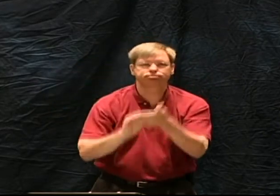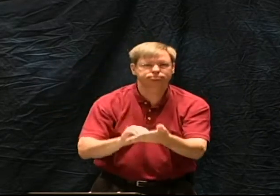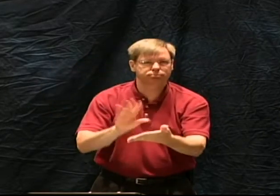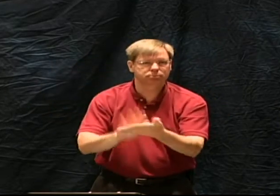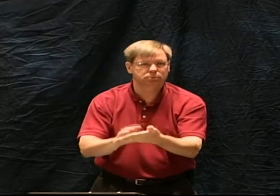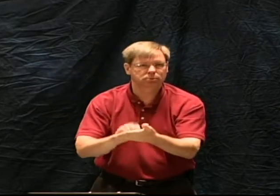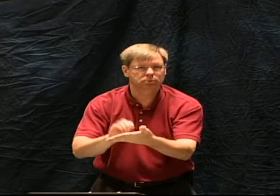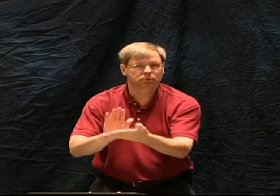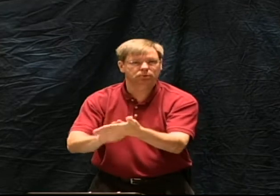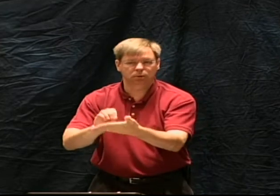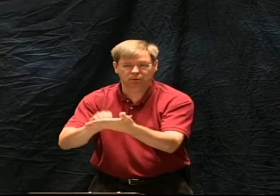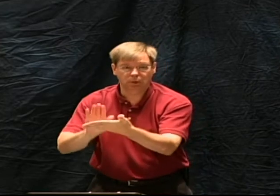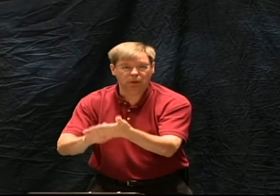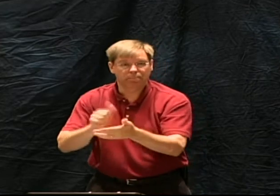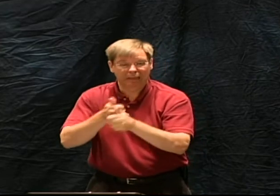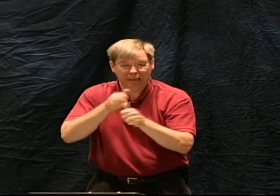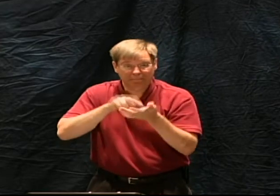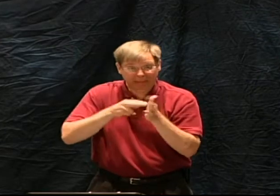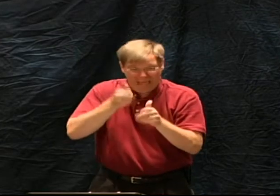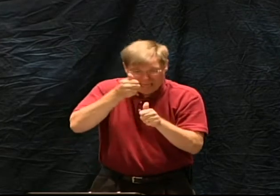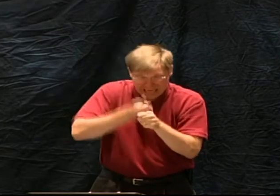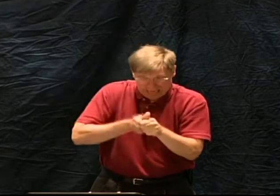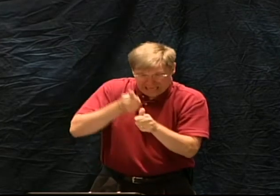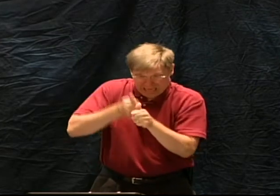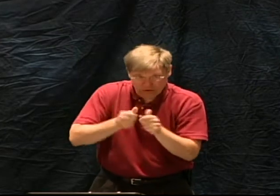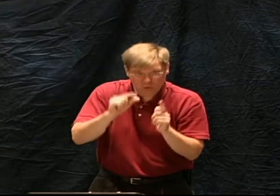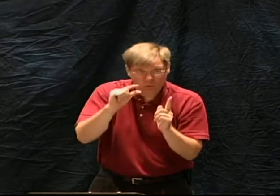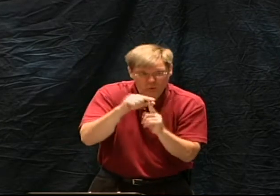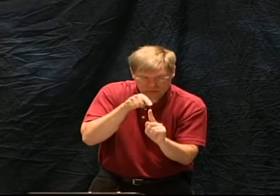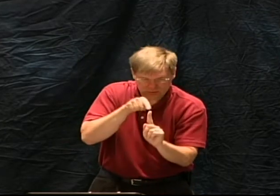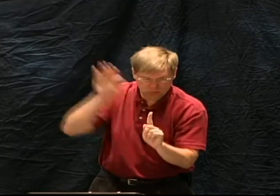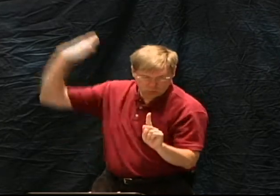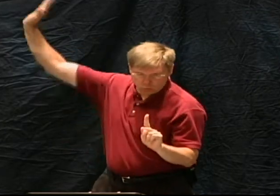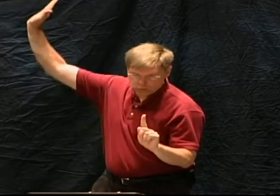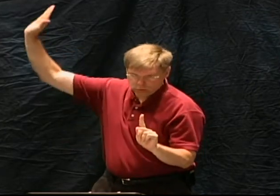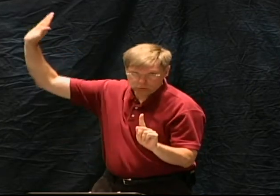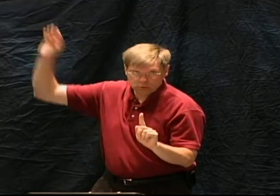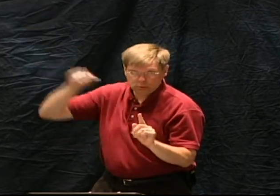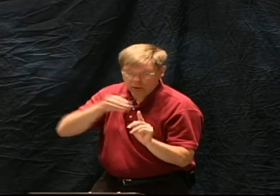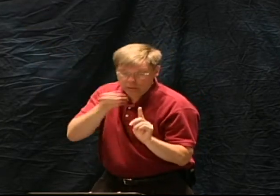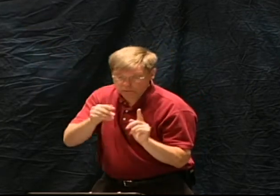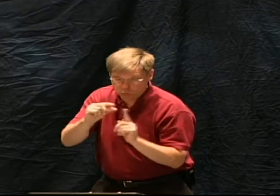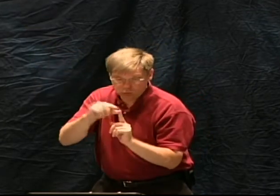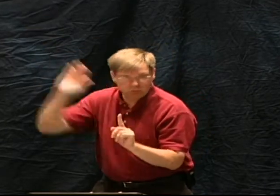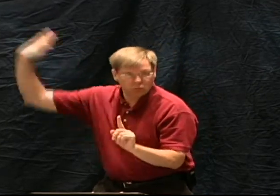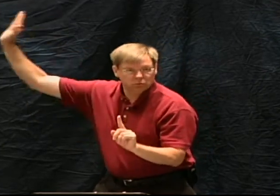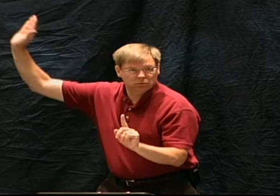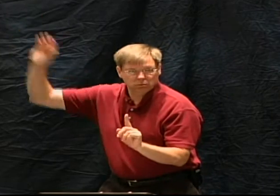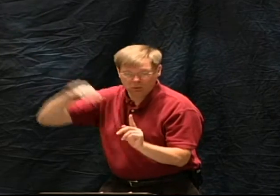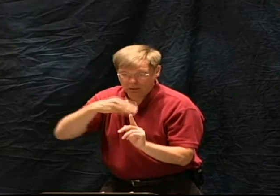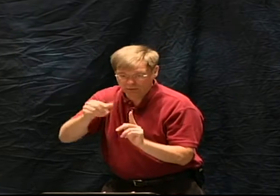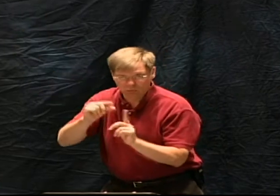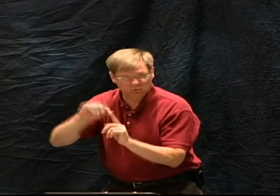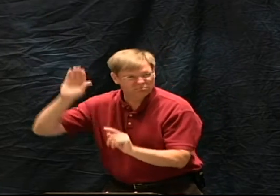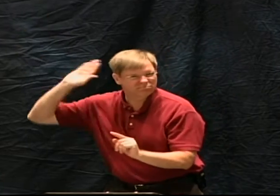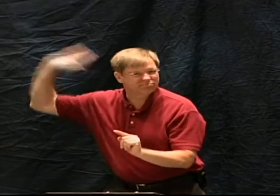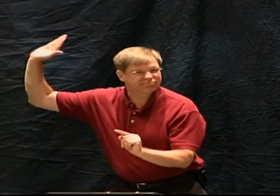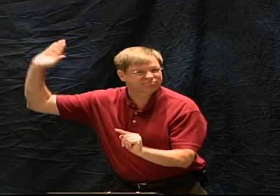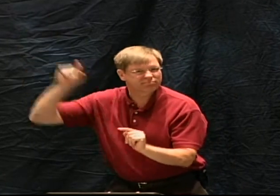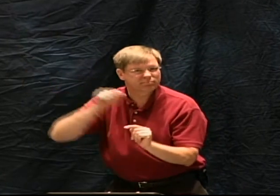both in the thoughts and in the words themselves. So that those words were words that